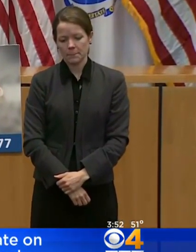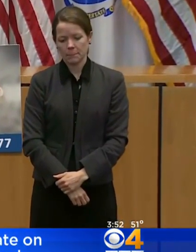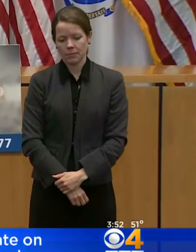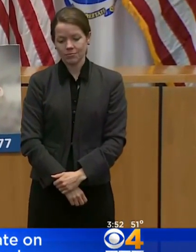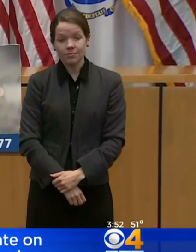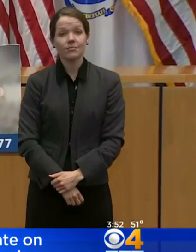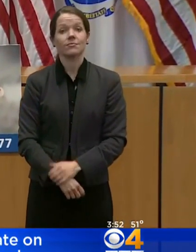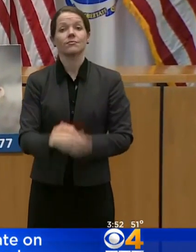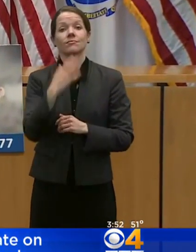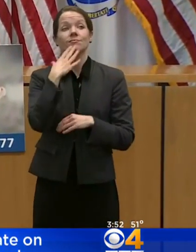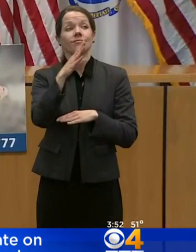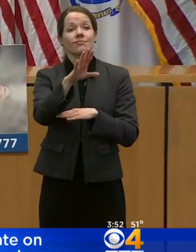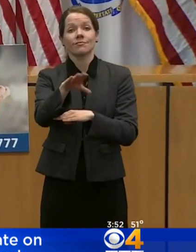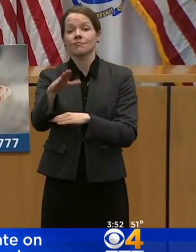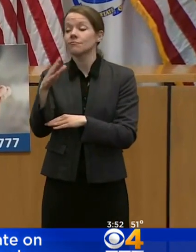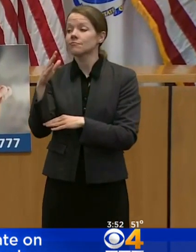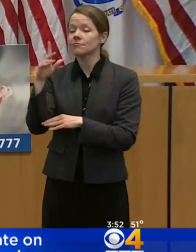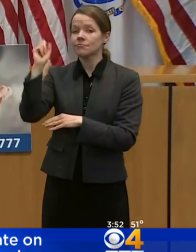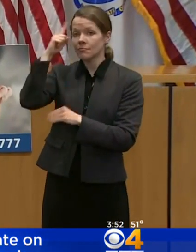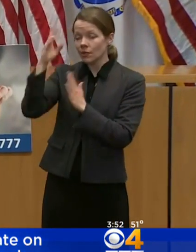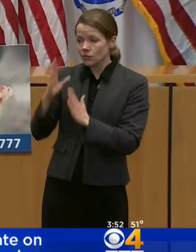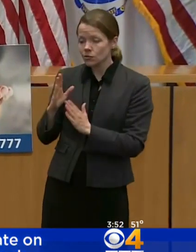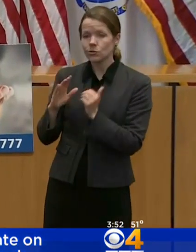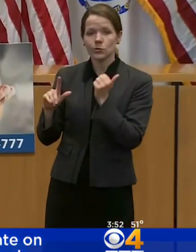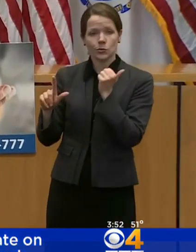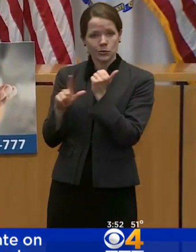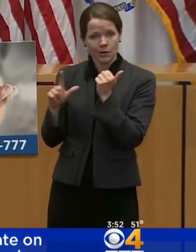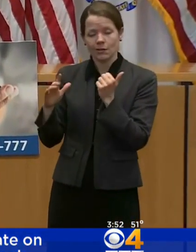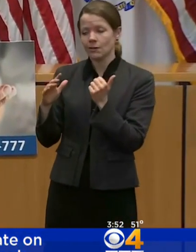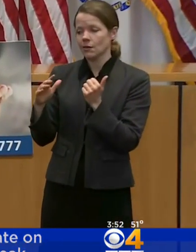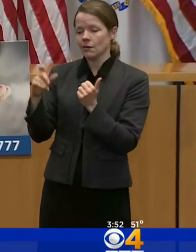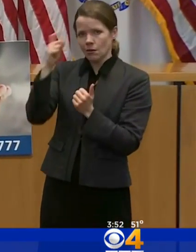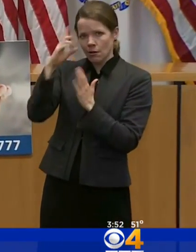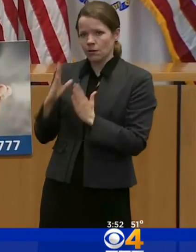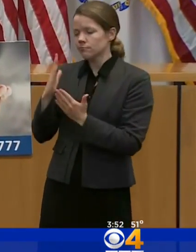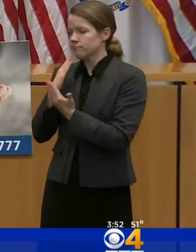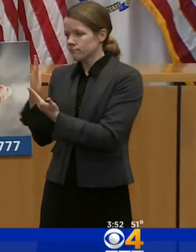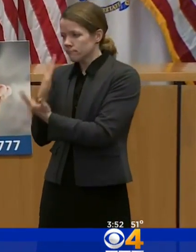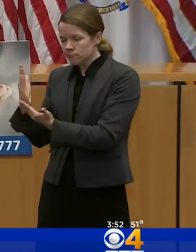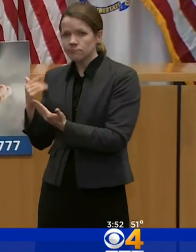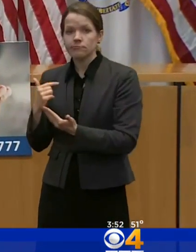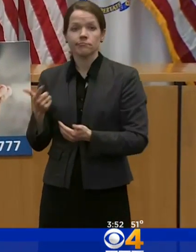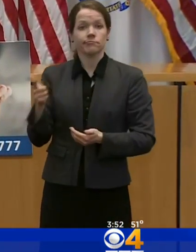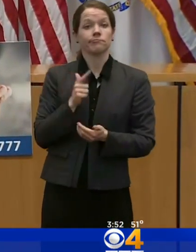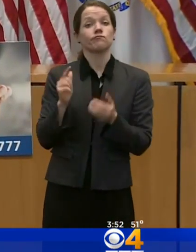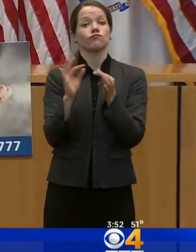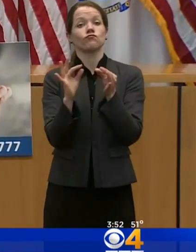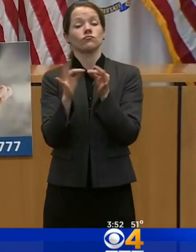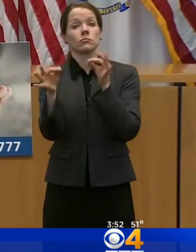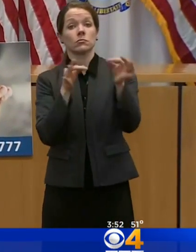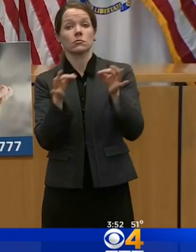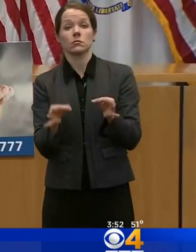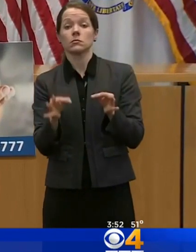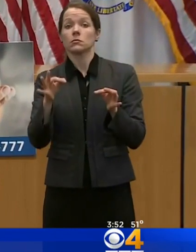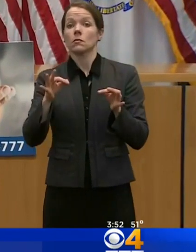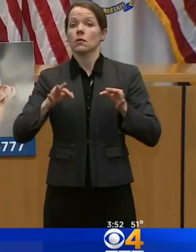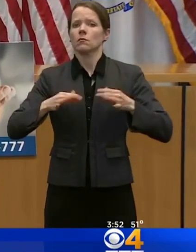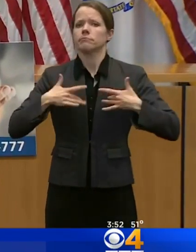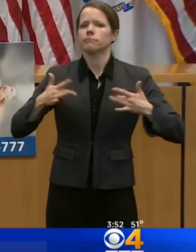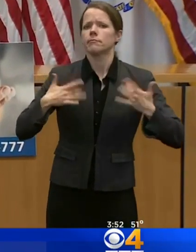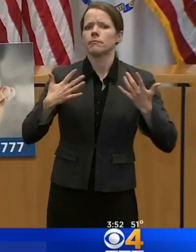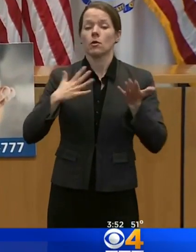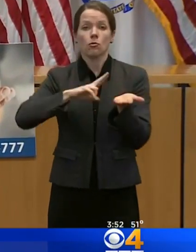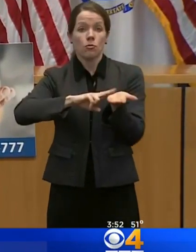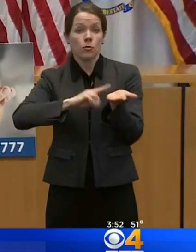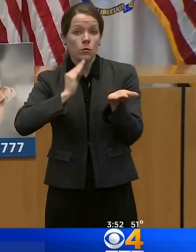Good afternoon. Thank you Governor, Lieutenant Governor. I have a couple of brief updates from the command center on our nursing home program and